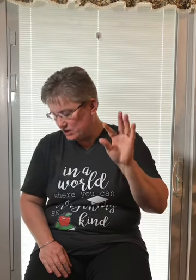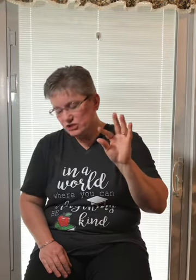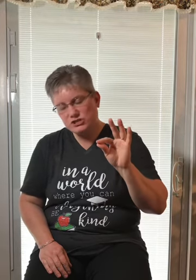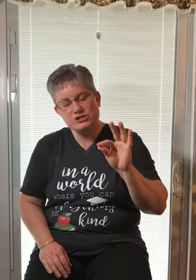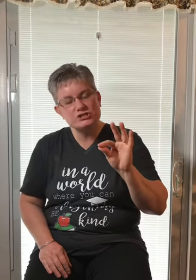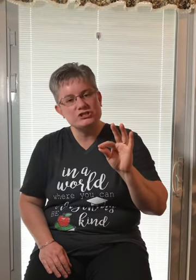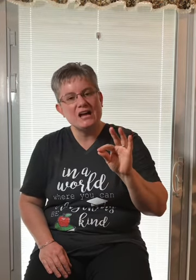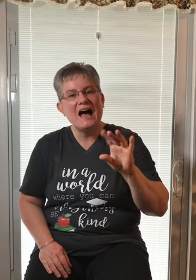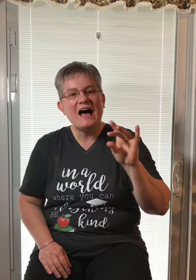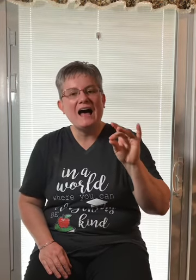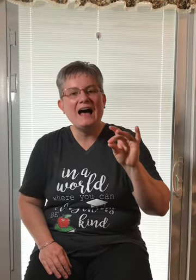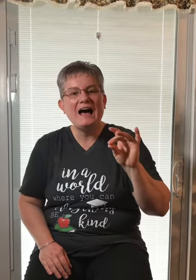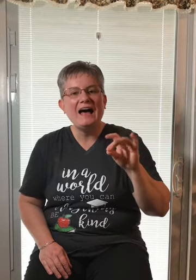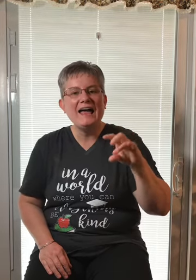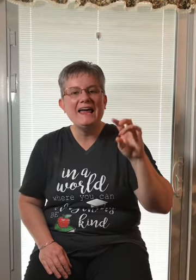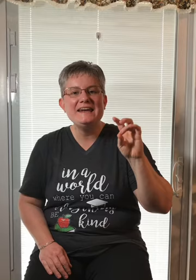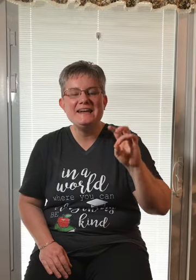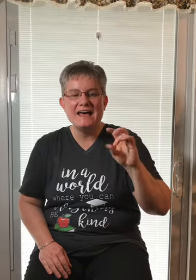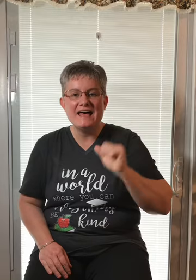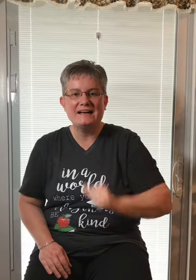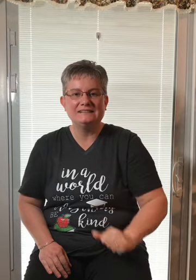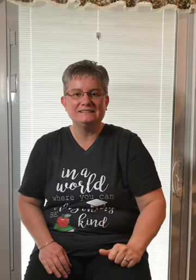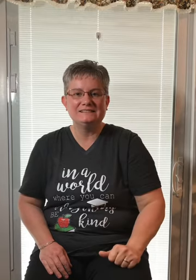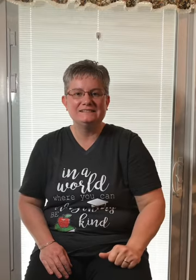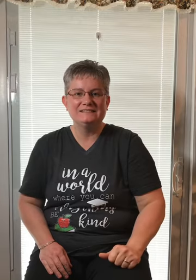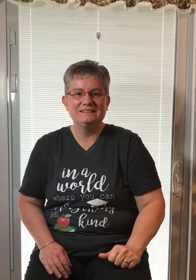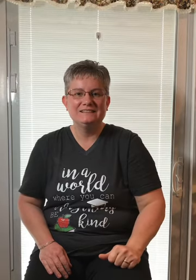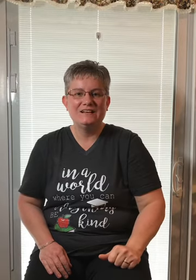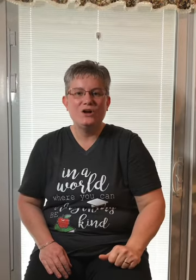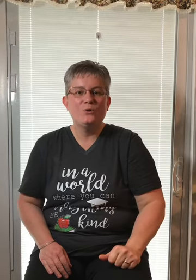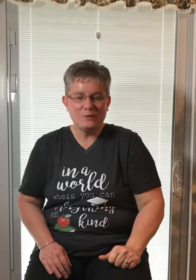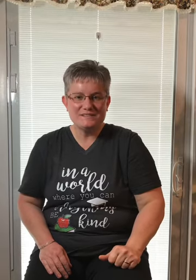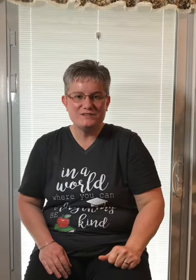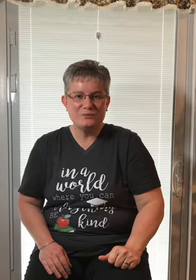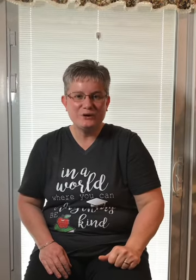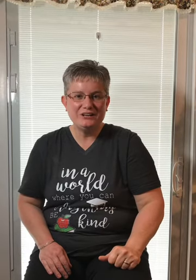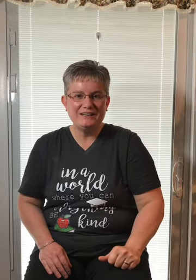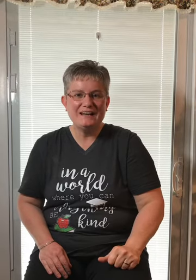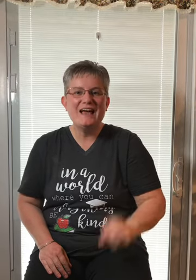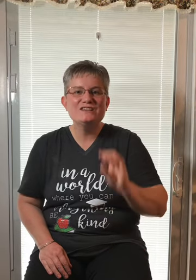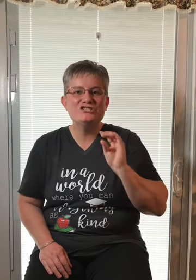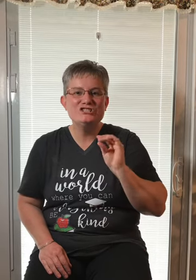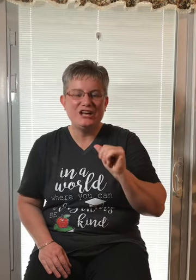Sh, ee, p. What's the word? Sh,